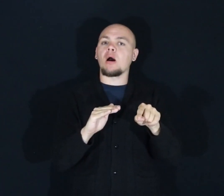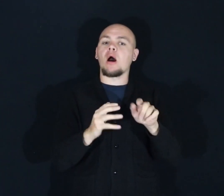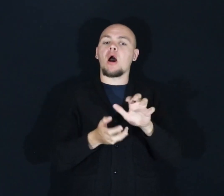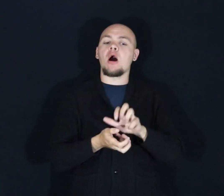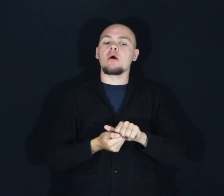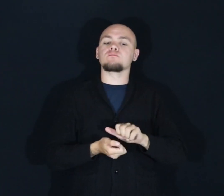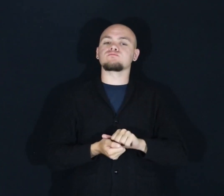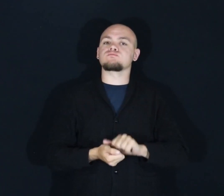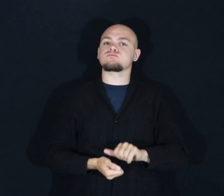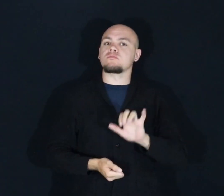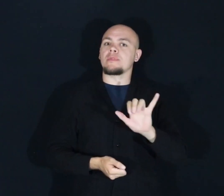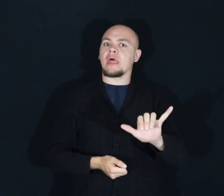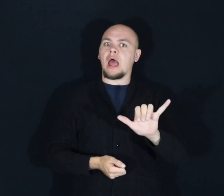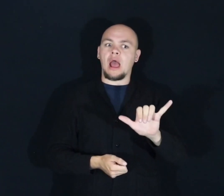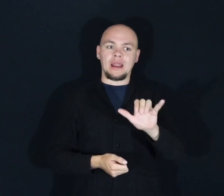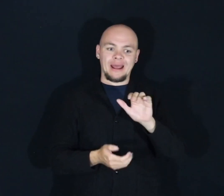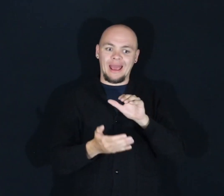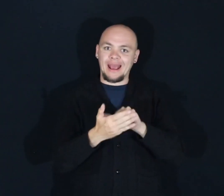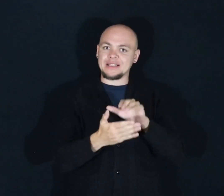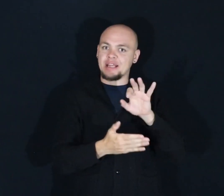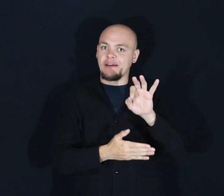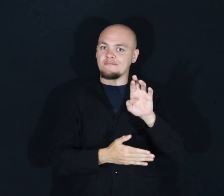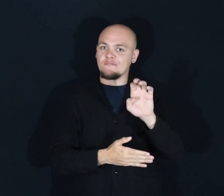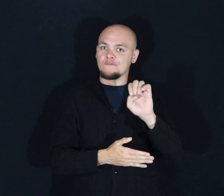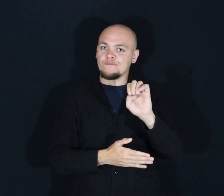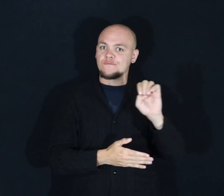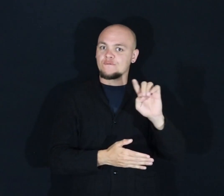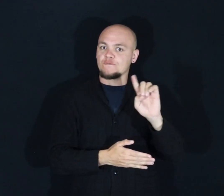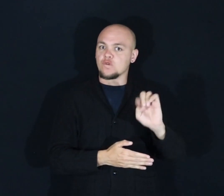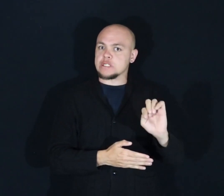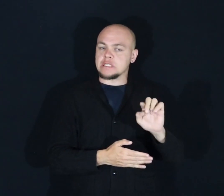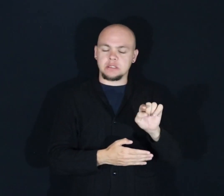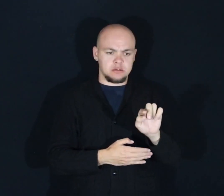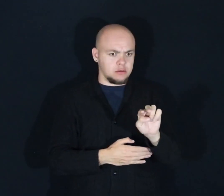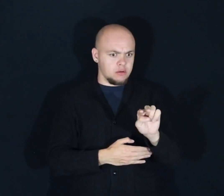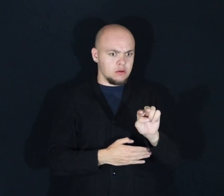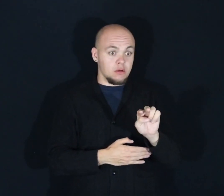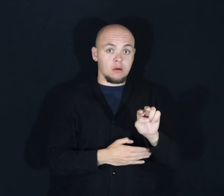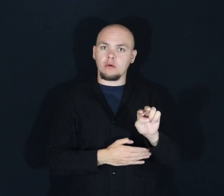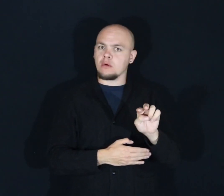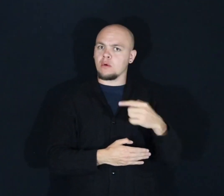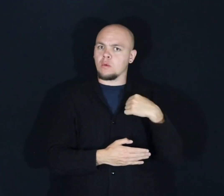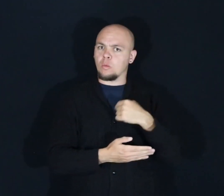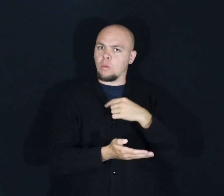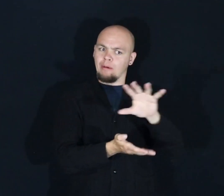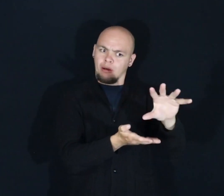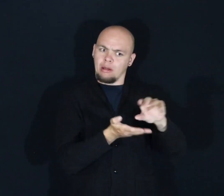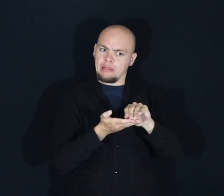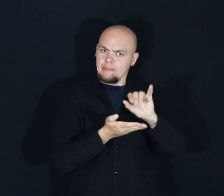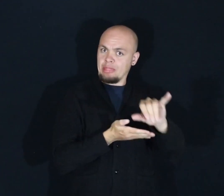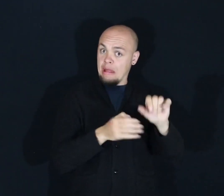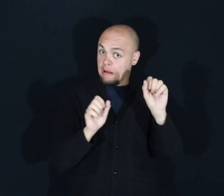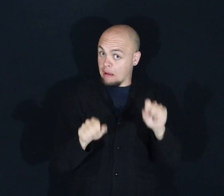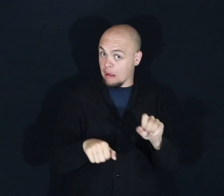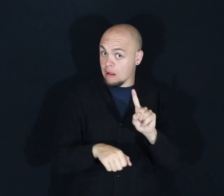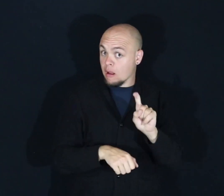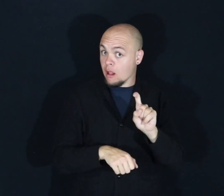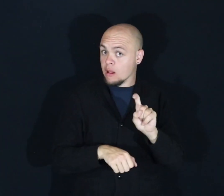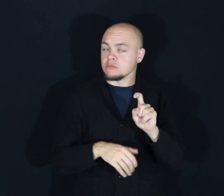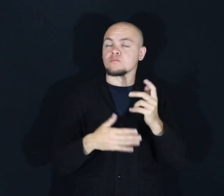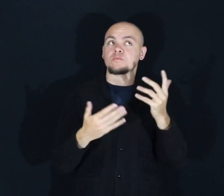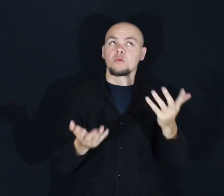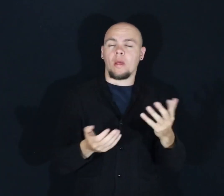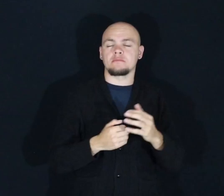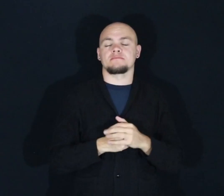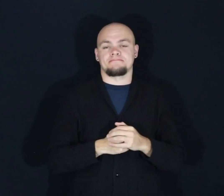them down. And so I wanted to know, can we do the same thing? As it turns out,